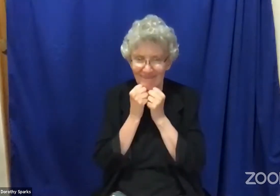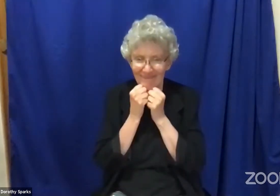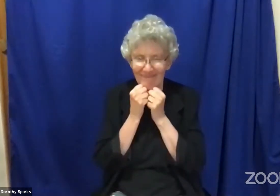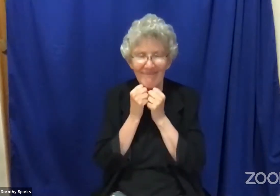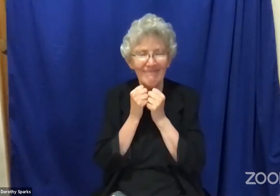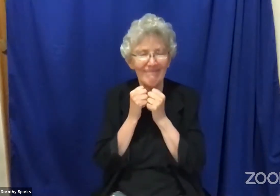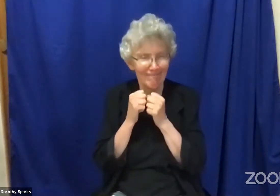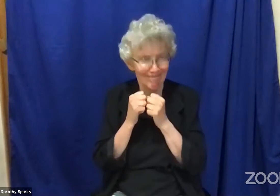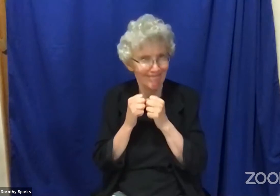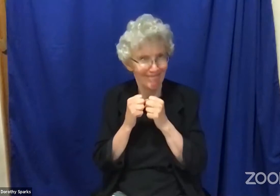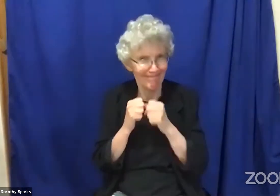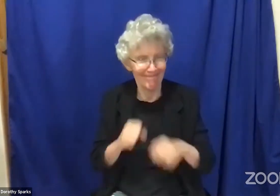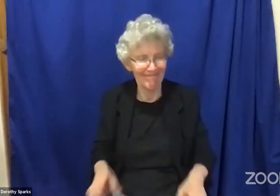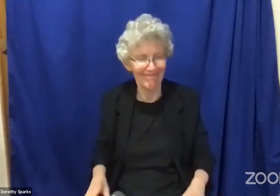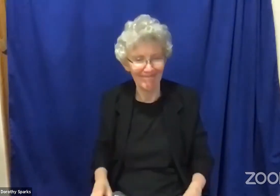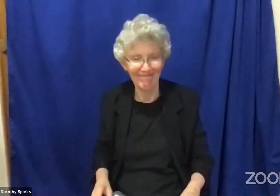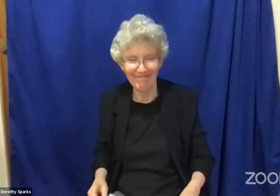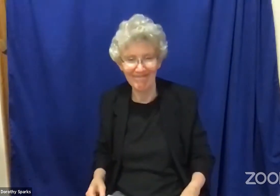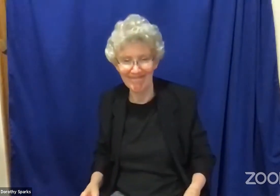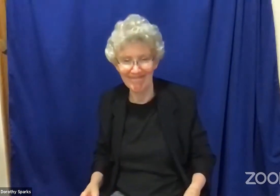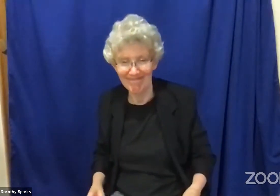God cherishes everyone